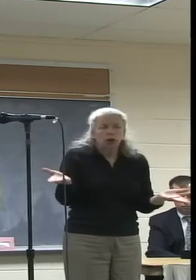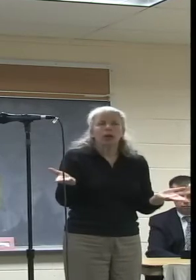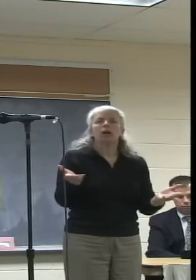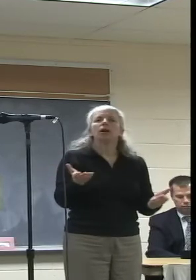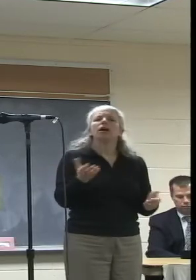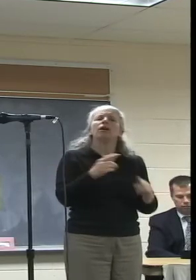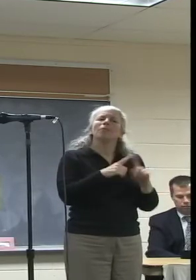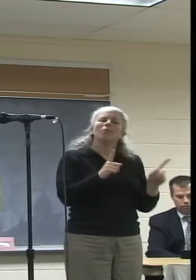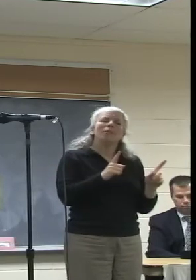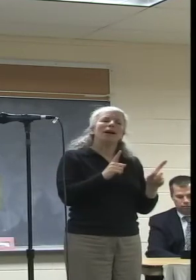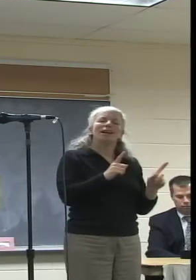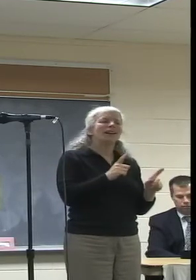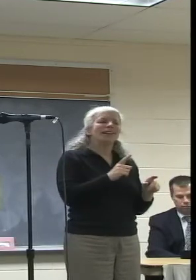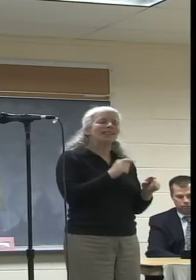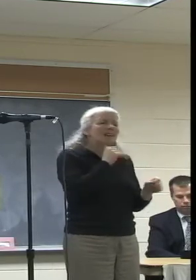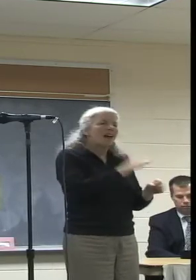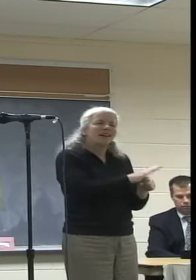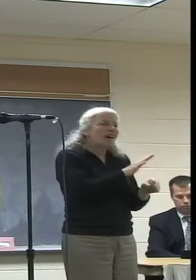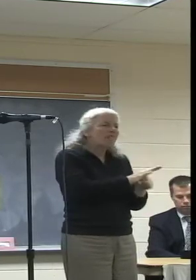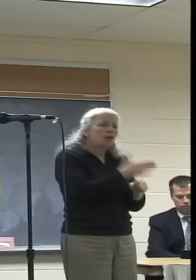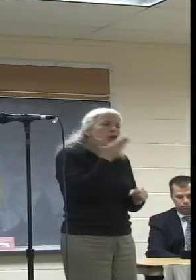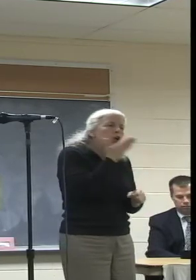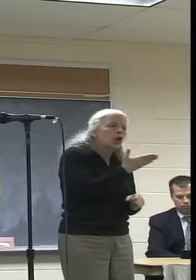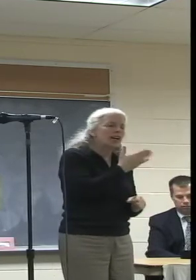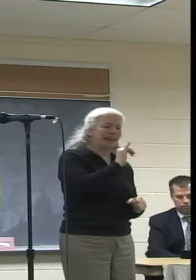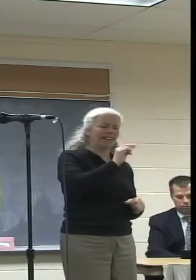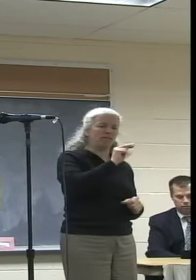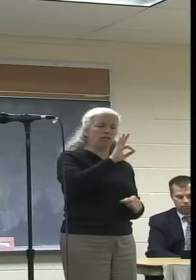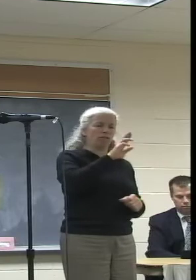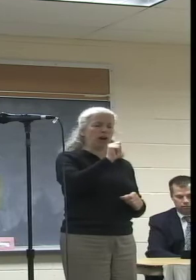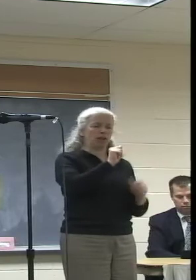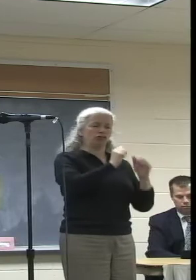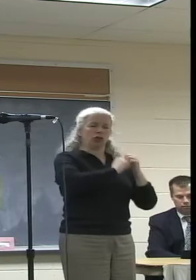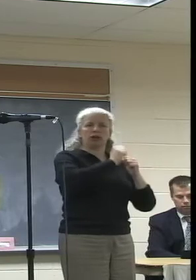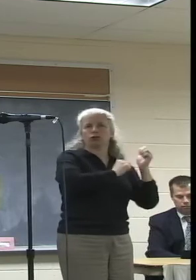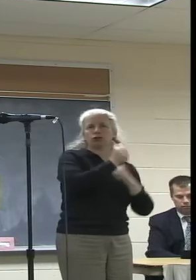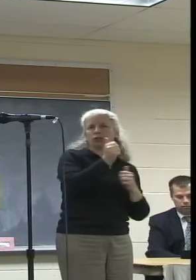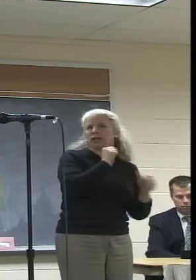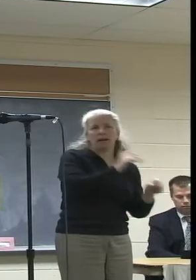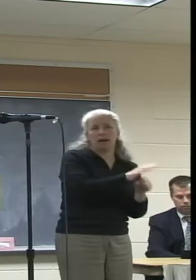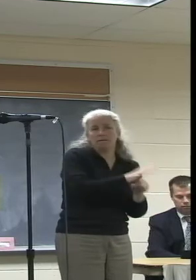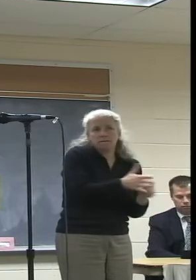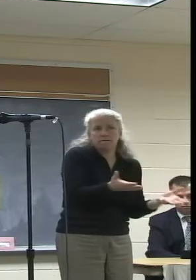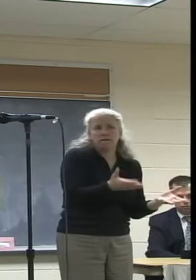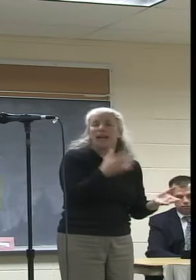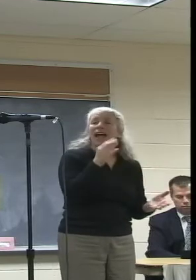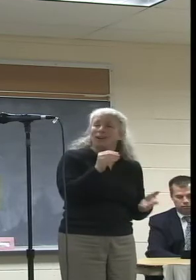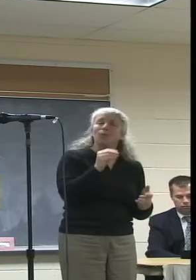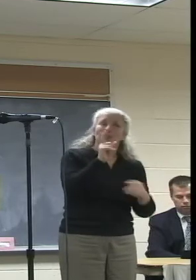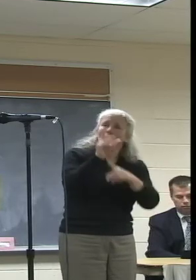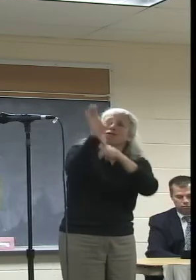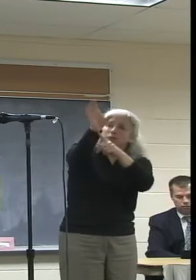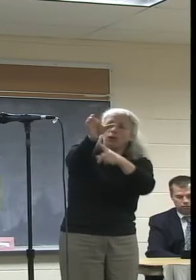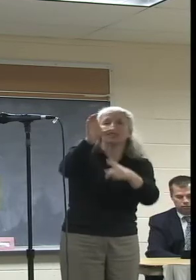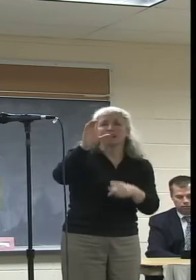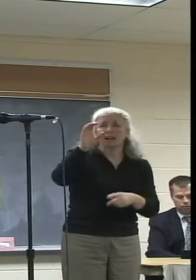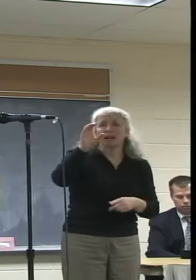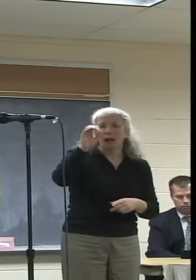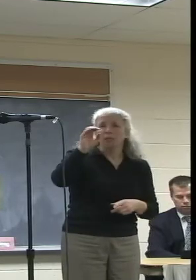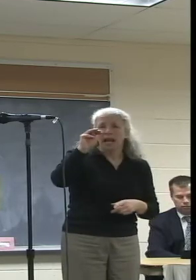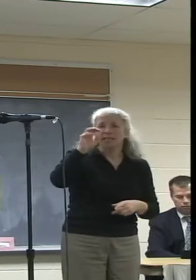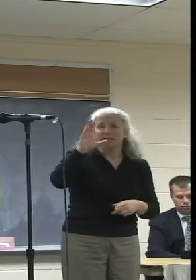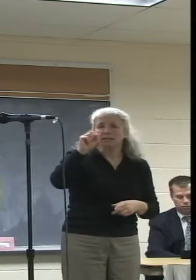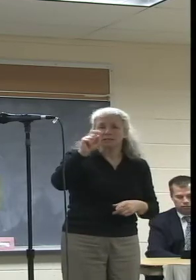wanting and will be wanting. And that, Comcast should be impelled to improve that infrastructure,